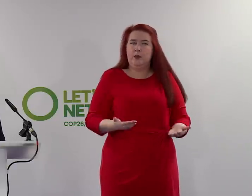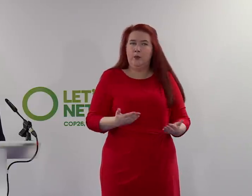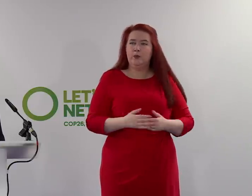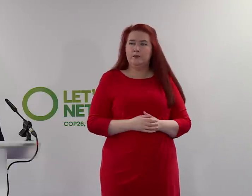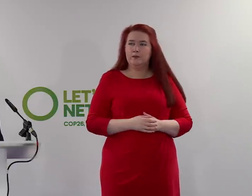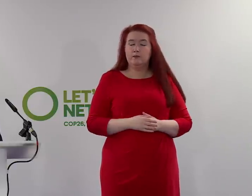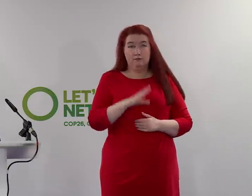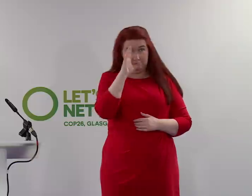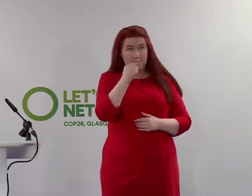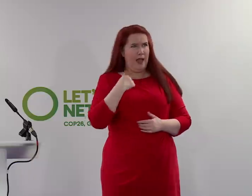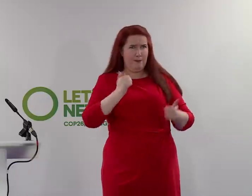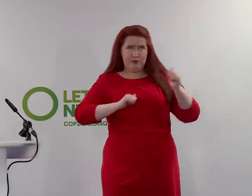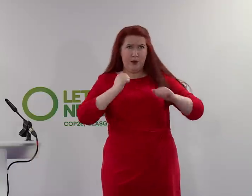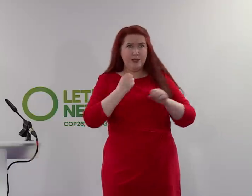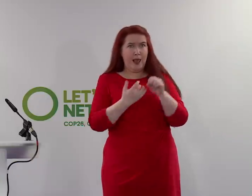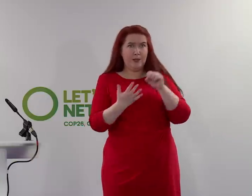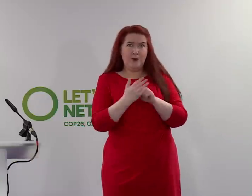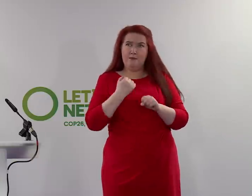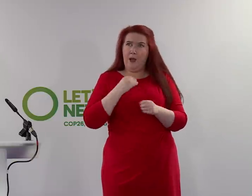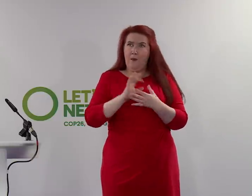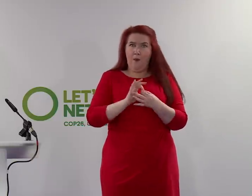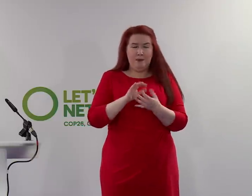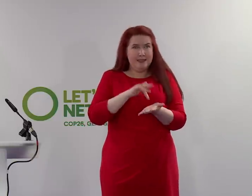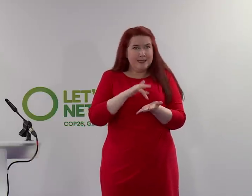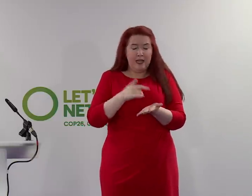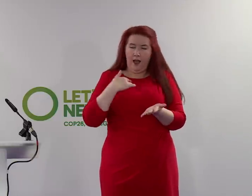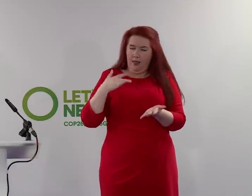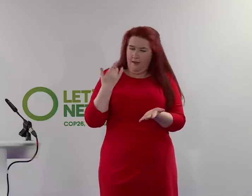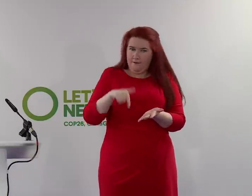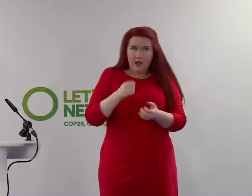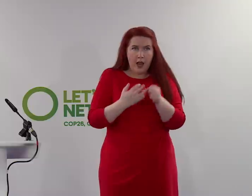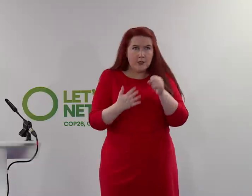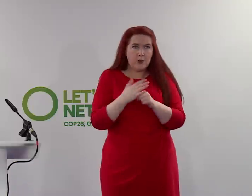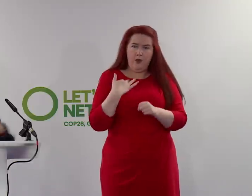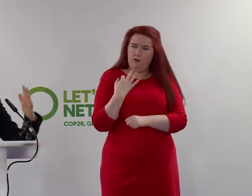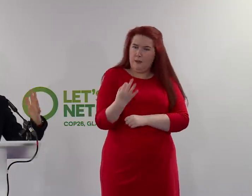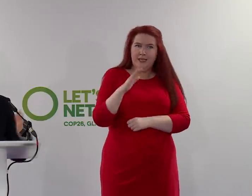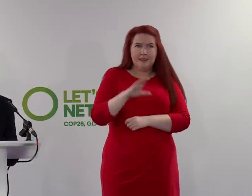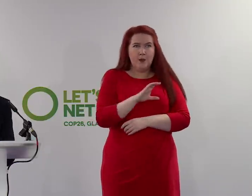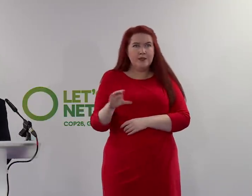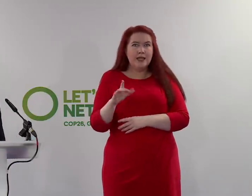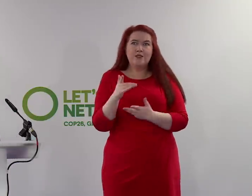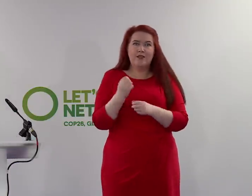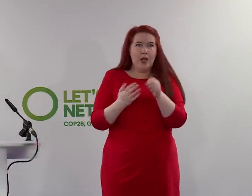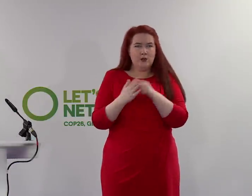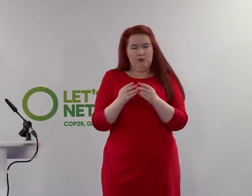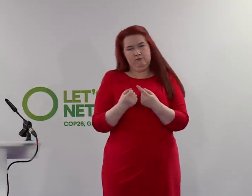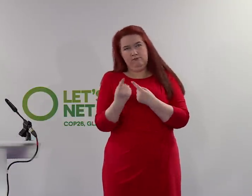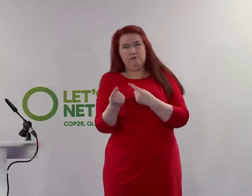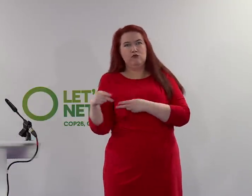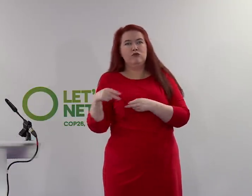Look, I'm proud that Glasgow, Glasgow is my home city. I live in Glasgow. I represent the south side of the city, just across the river, obviously, from